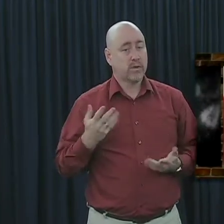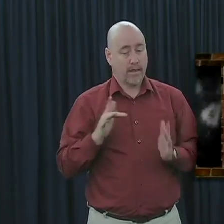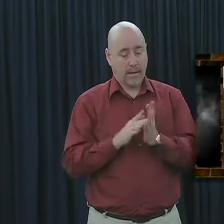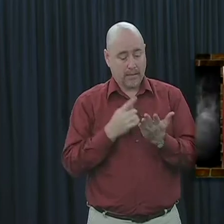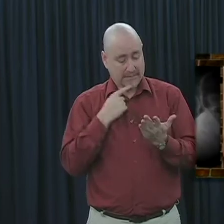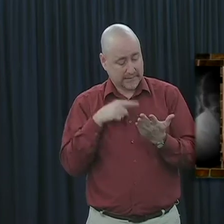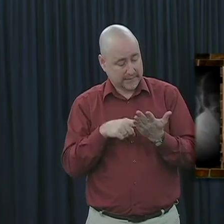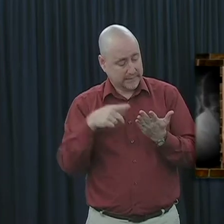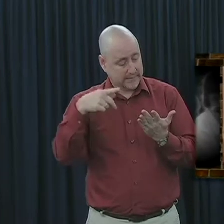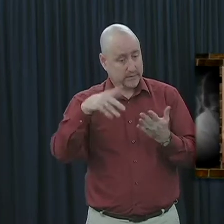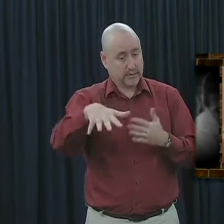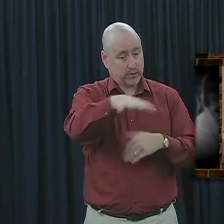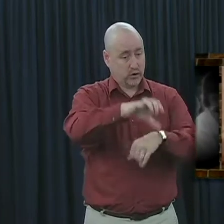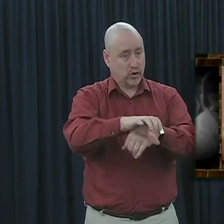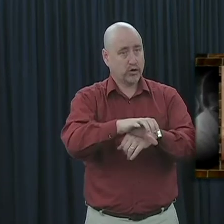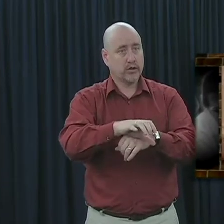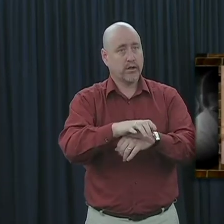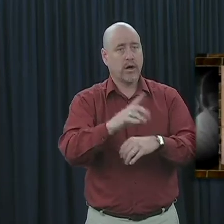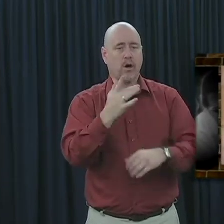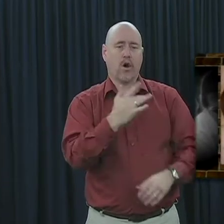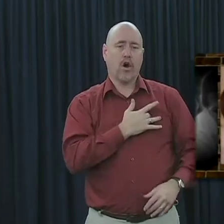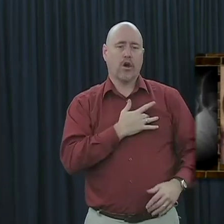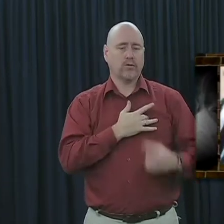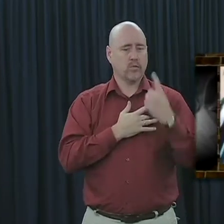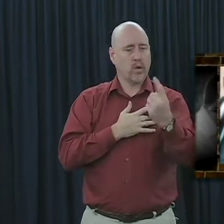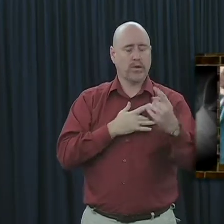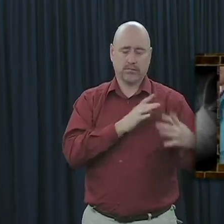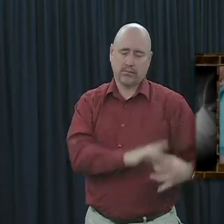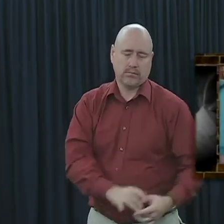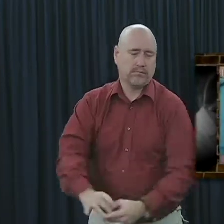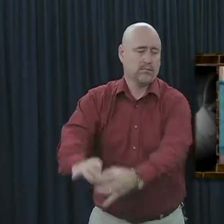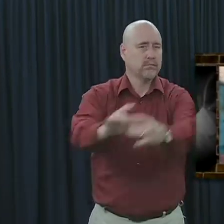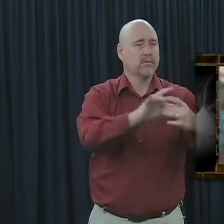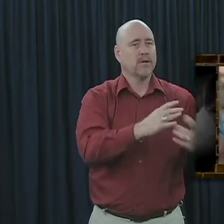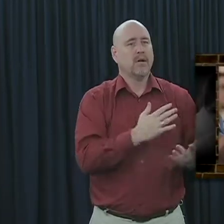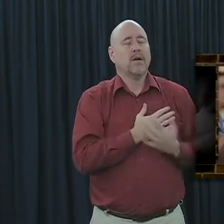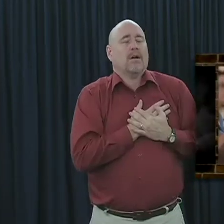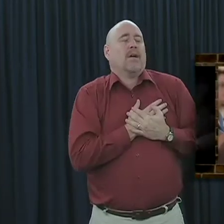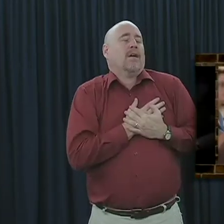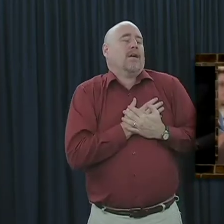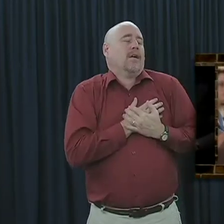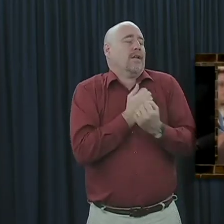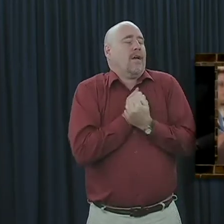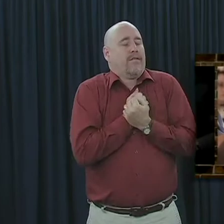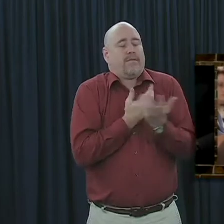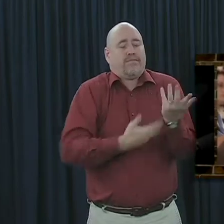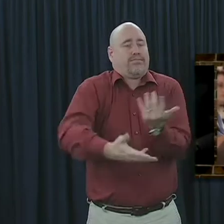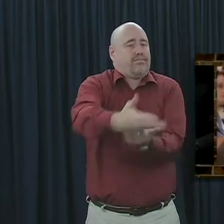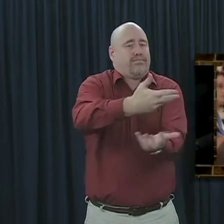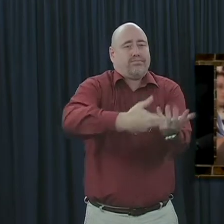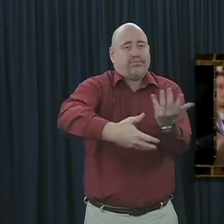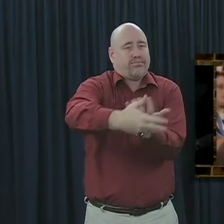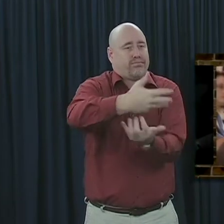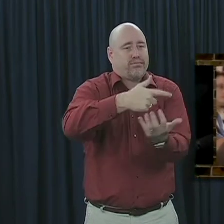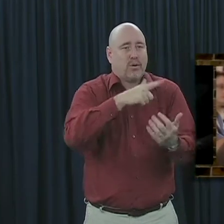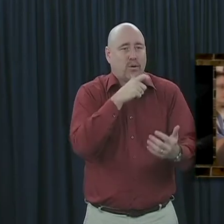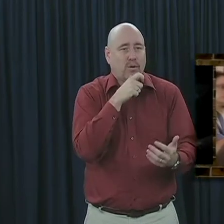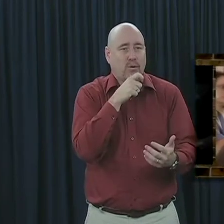it is a place where there is a single heart and a generous spirit of love. Especially for those who have been abandoned